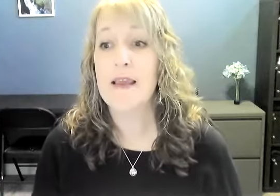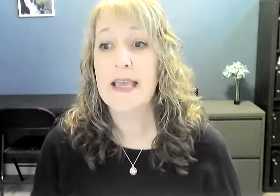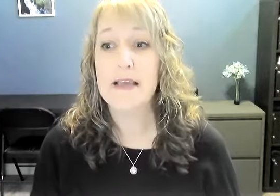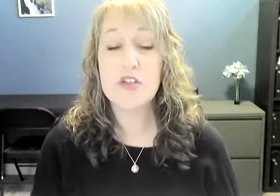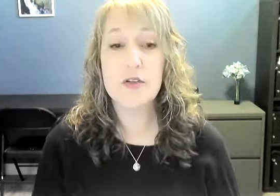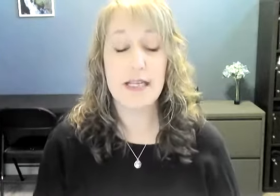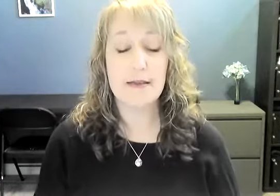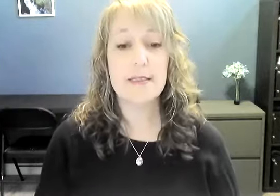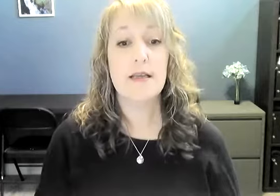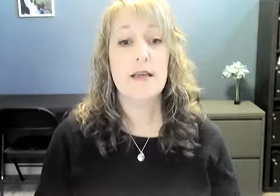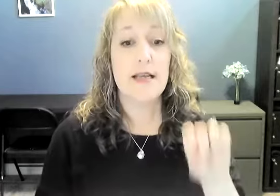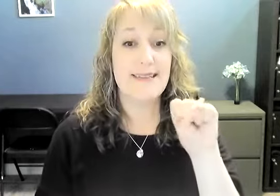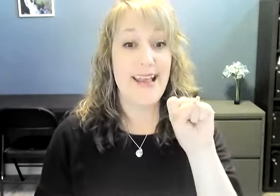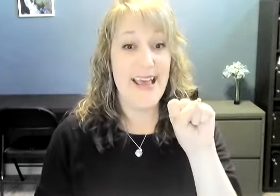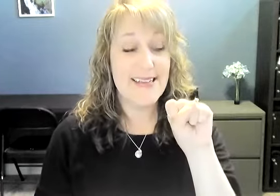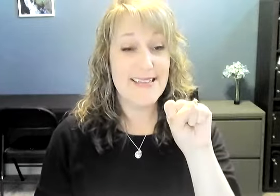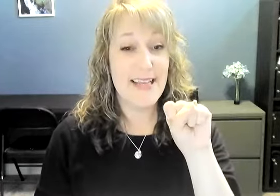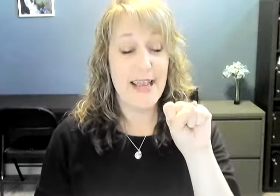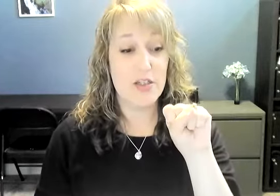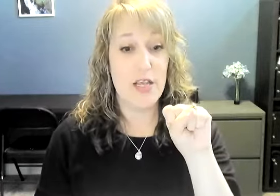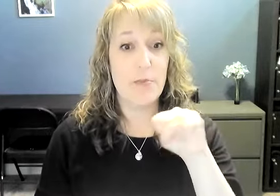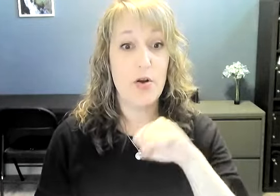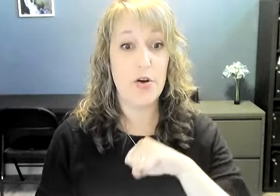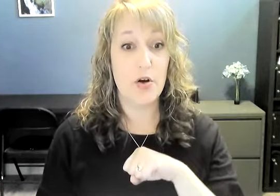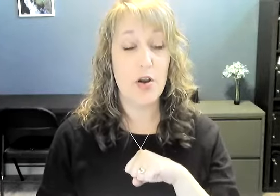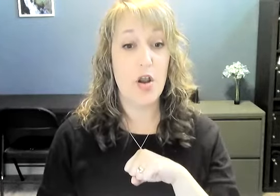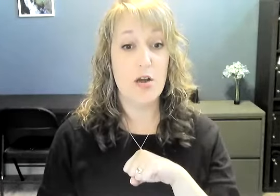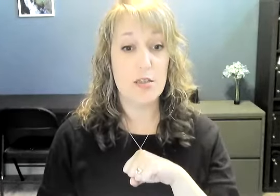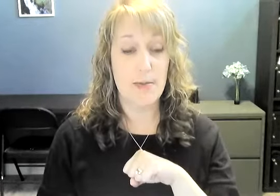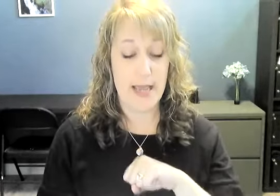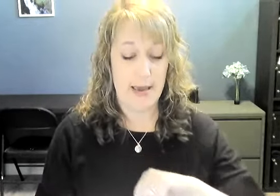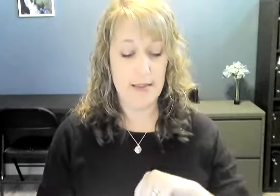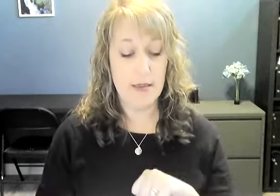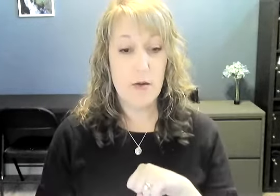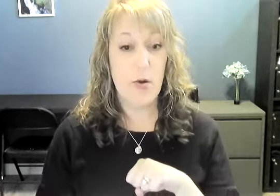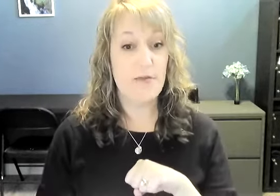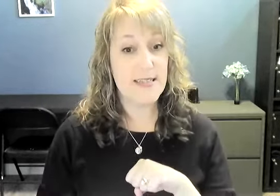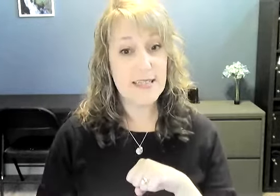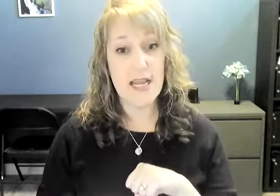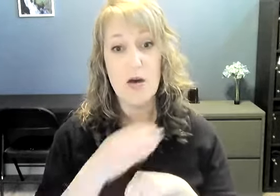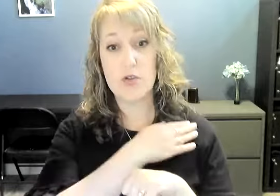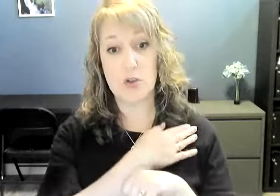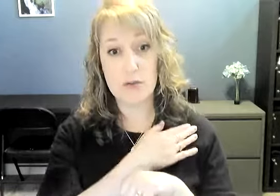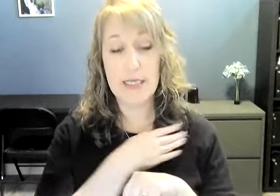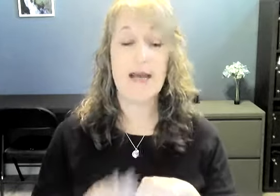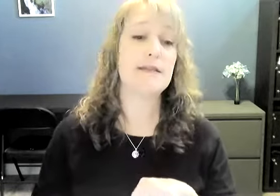English or England is an S hand shape on your non-dominant hand, palm facing down, shoulder relaxed.